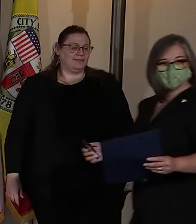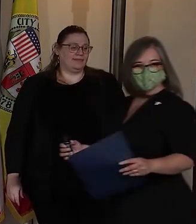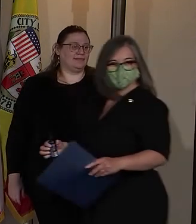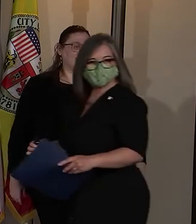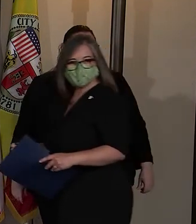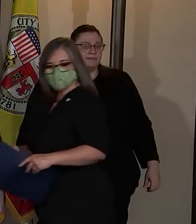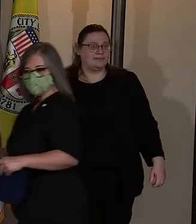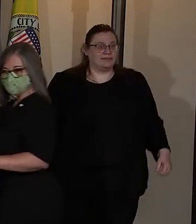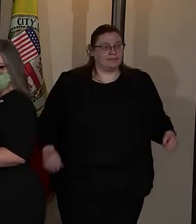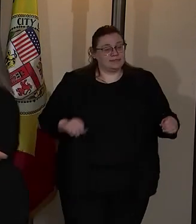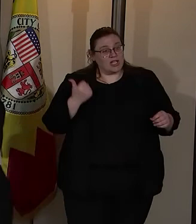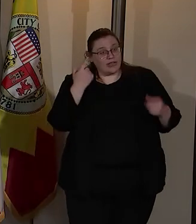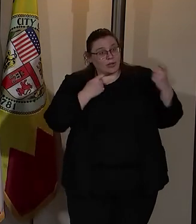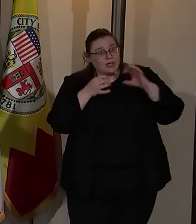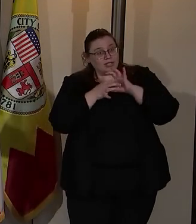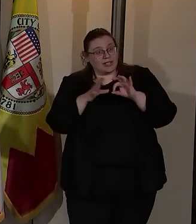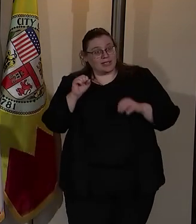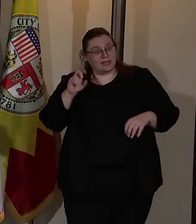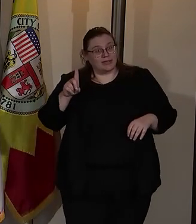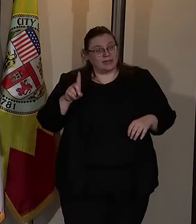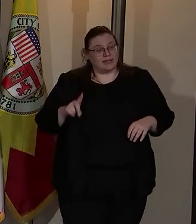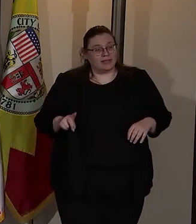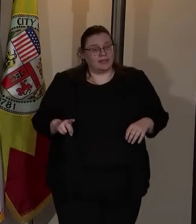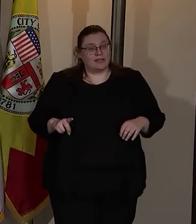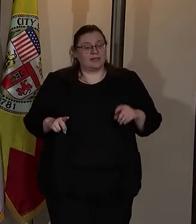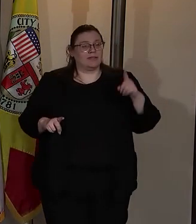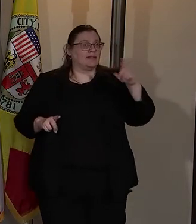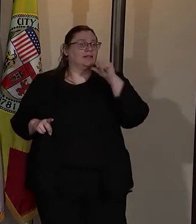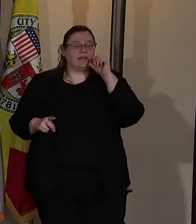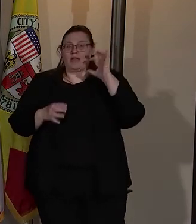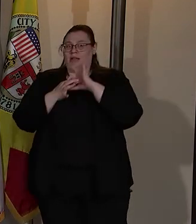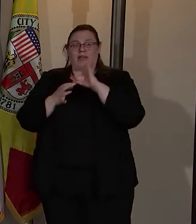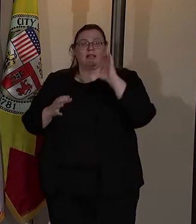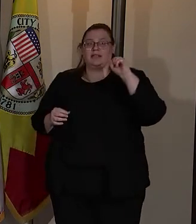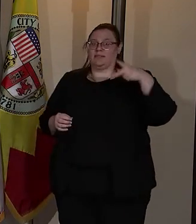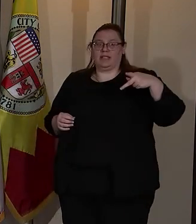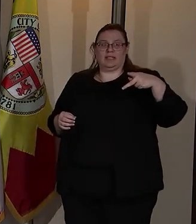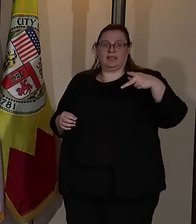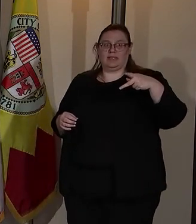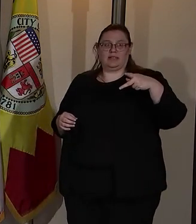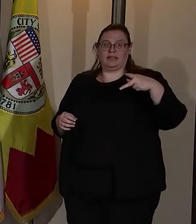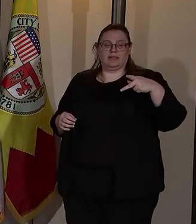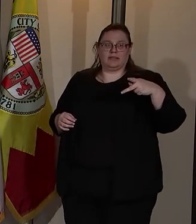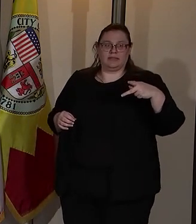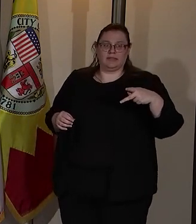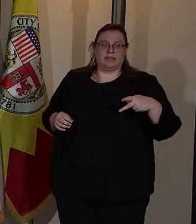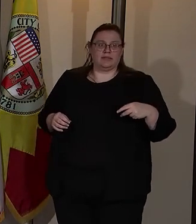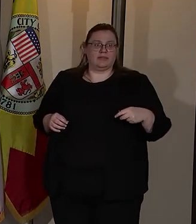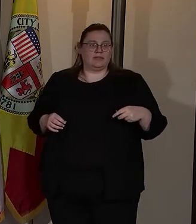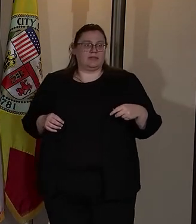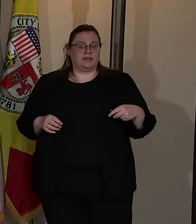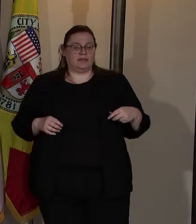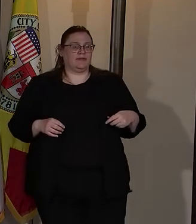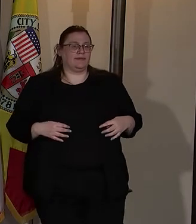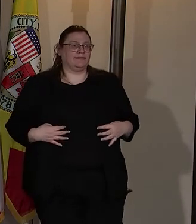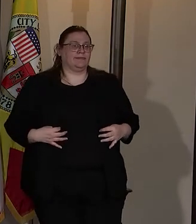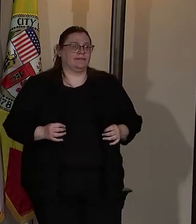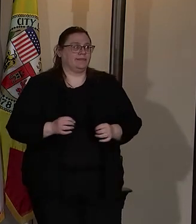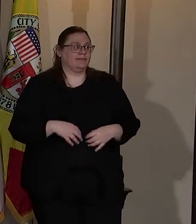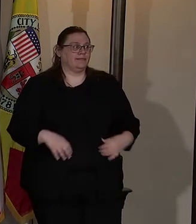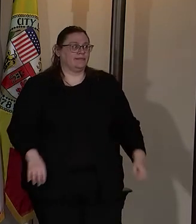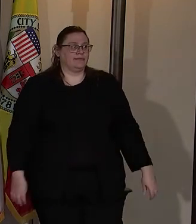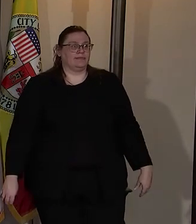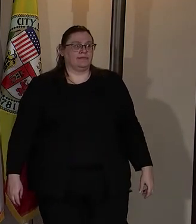Are there any other CSP questions? Yeah, these are not related to CSP. There's just a few whoops, a few